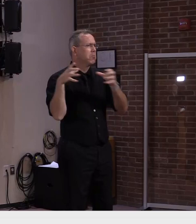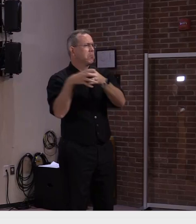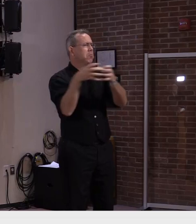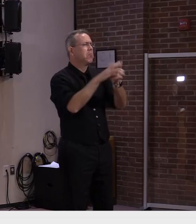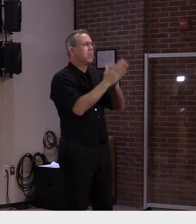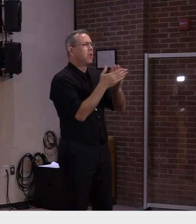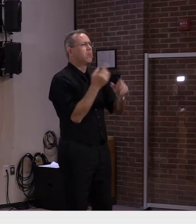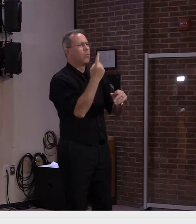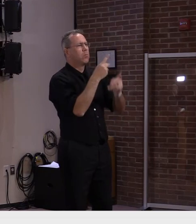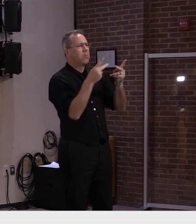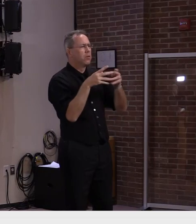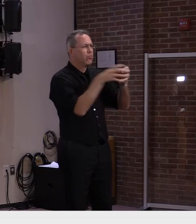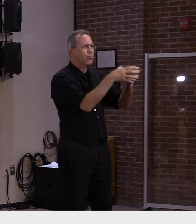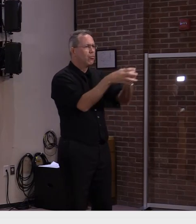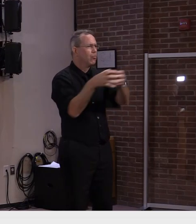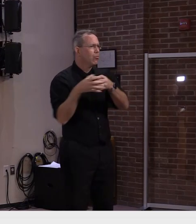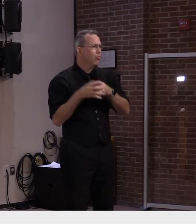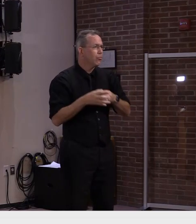Okay.